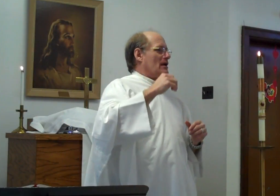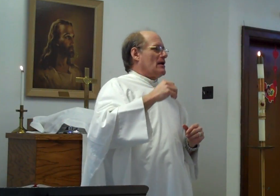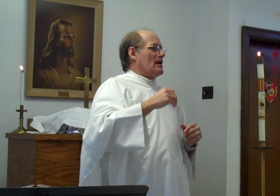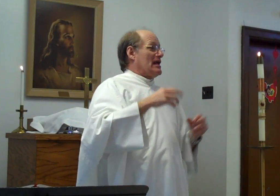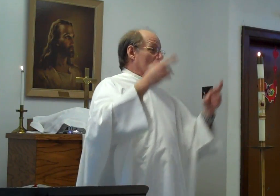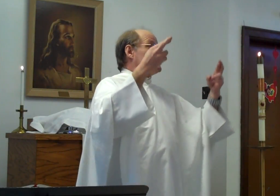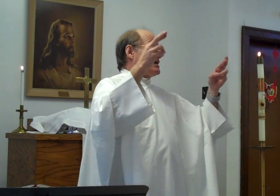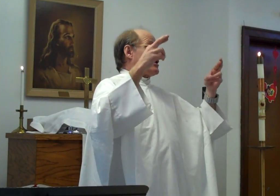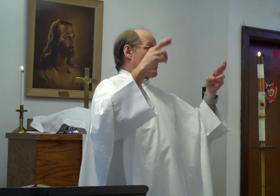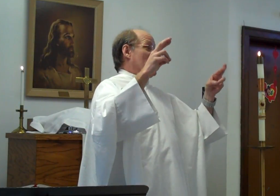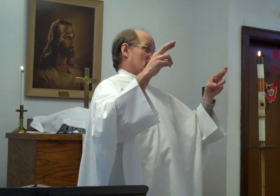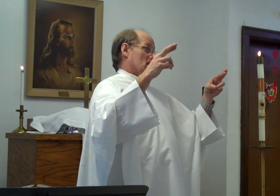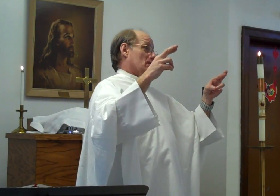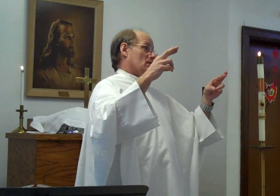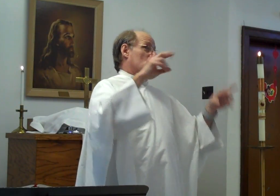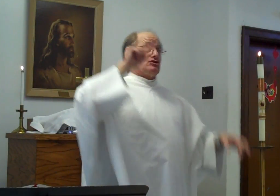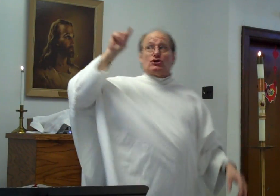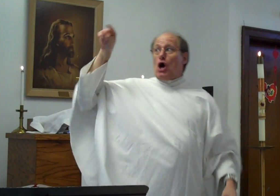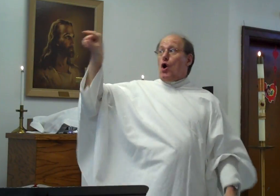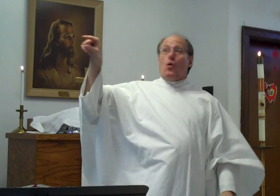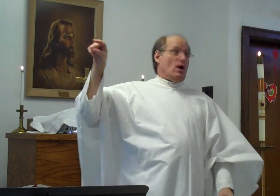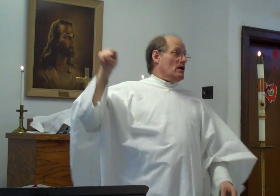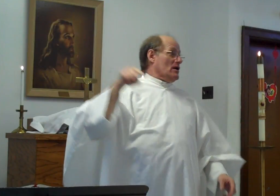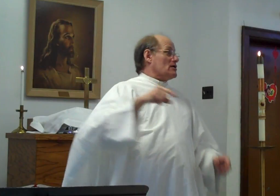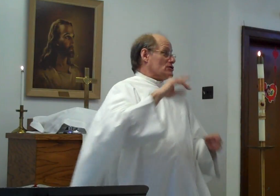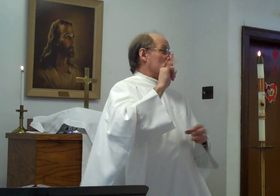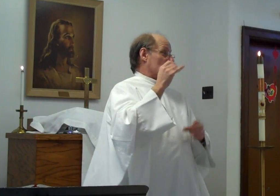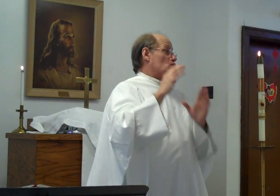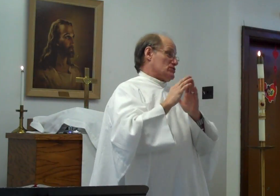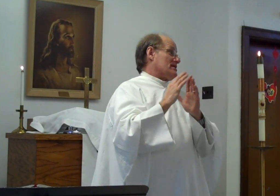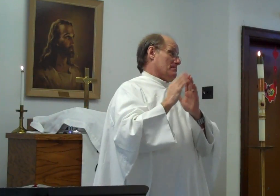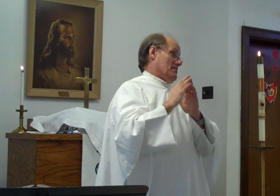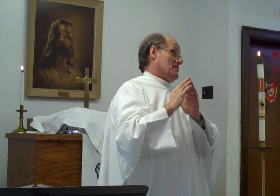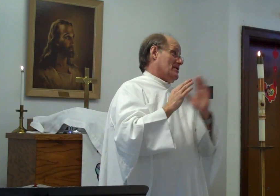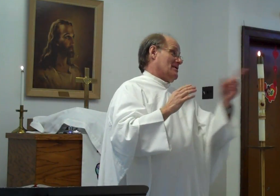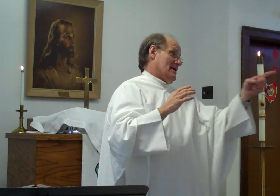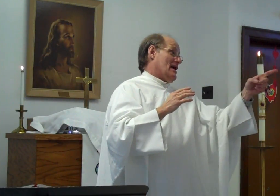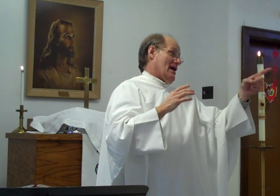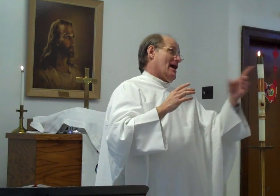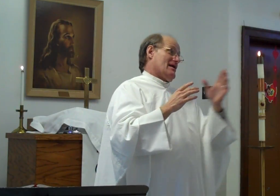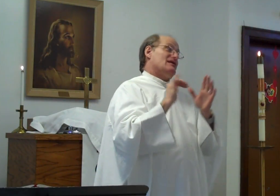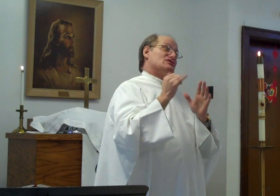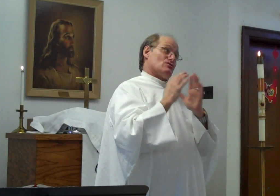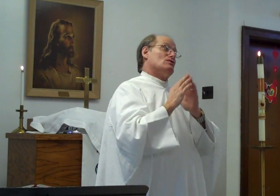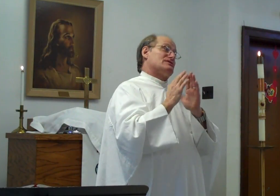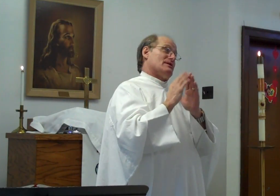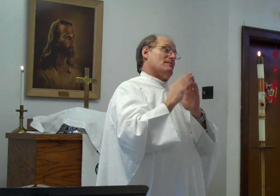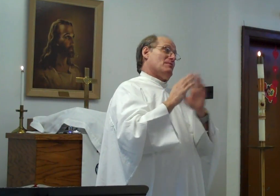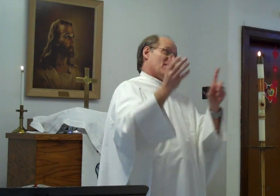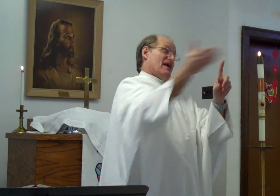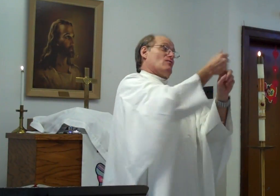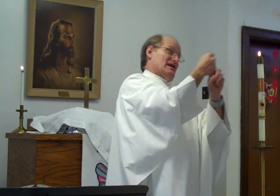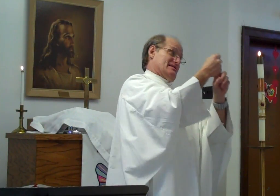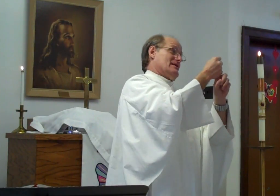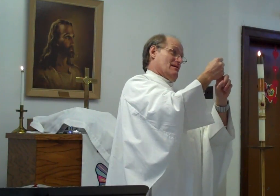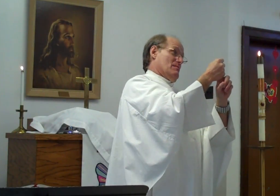He was getting ready. To go. To Jerusalem. And in Jerusalem. They arrested him.